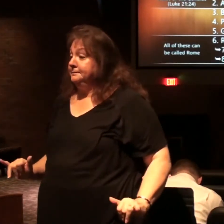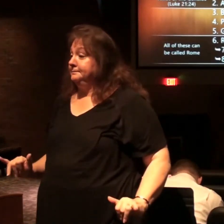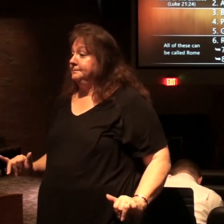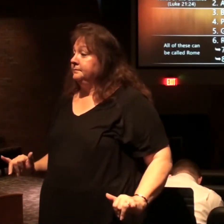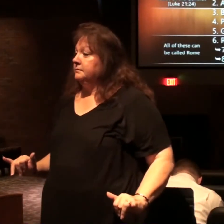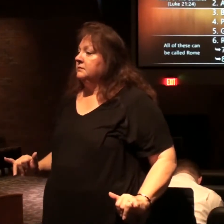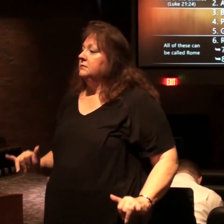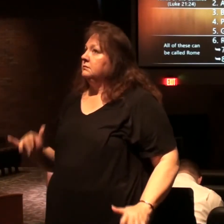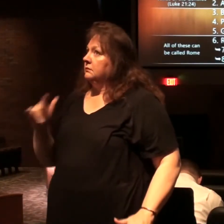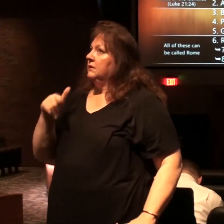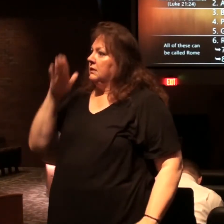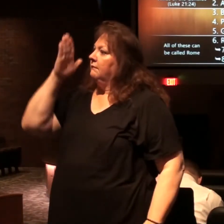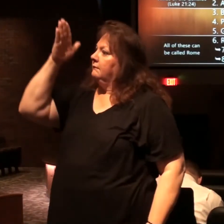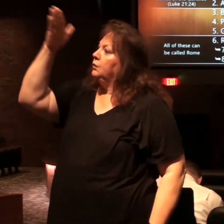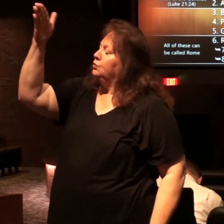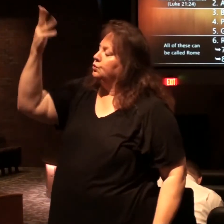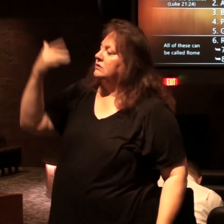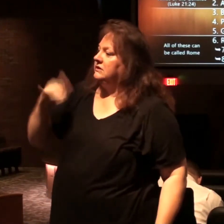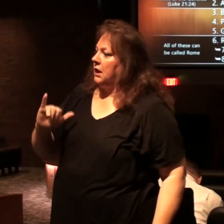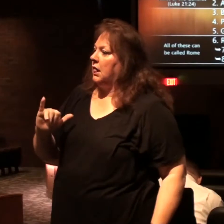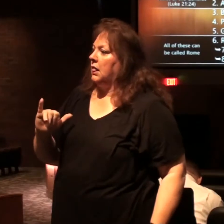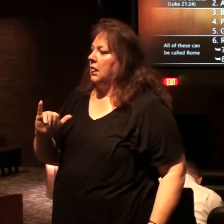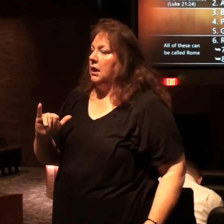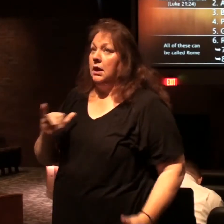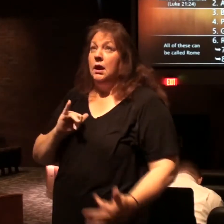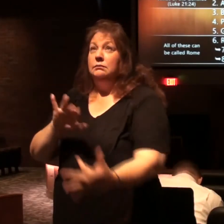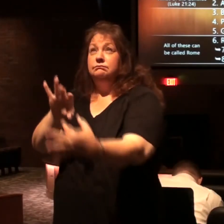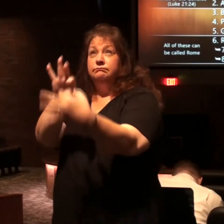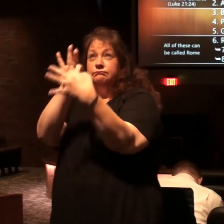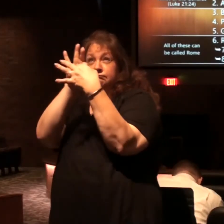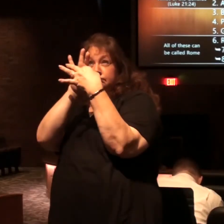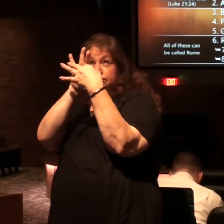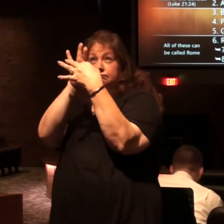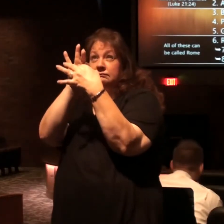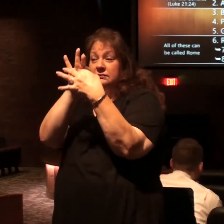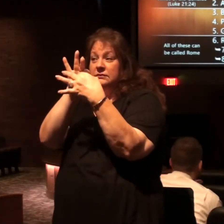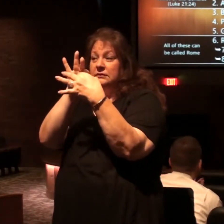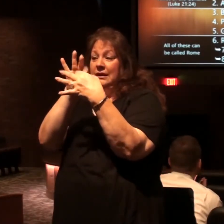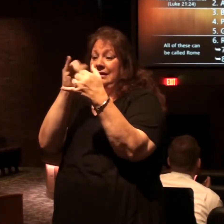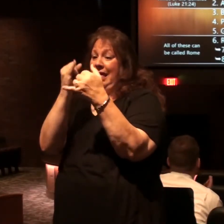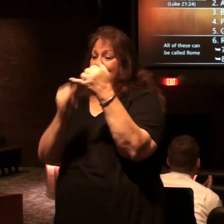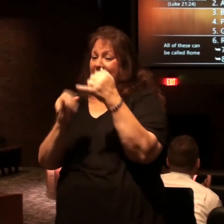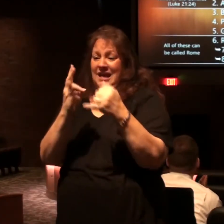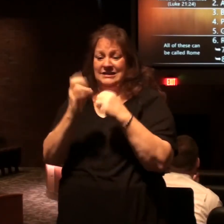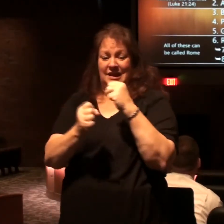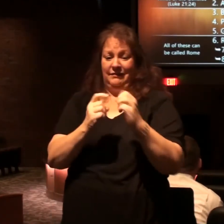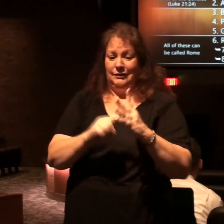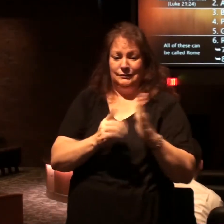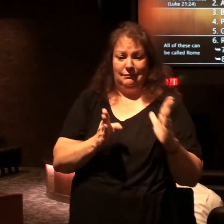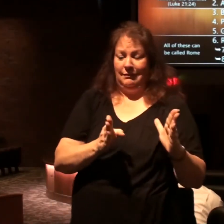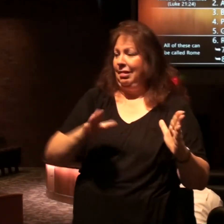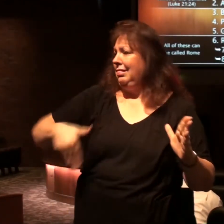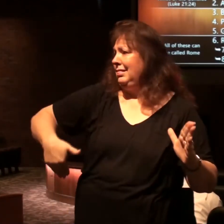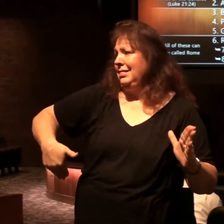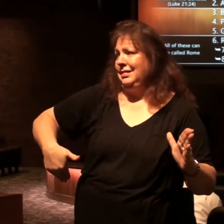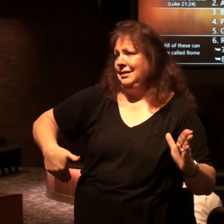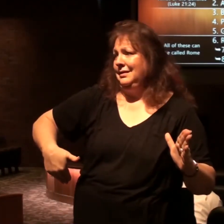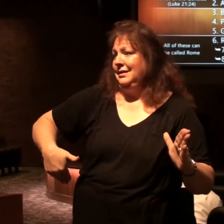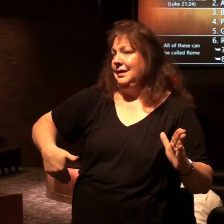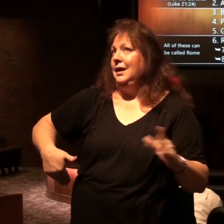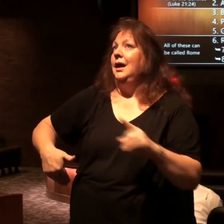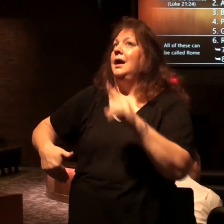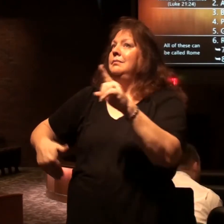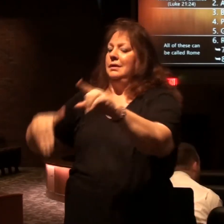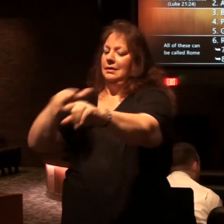this is yet future we haven't entered into that 70th week that last seven year period but they